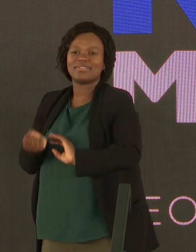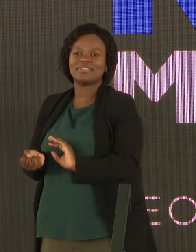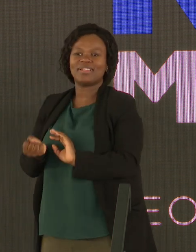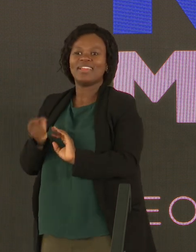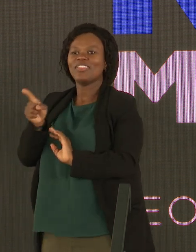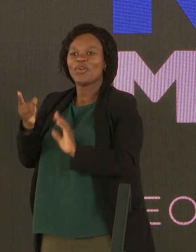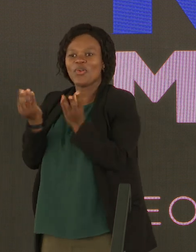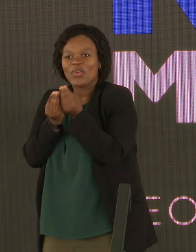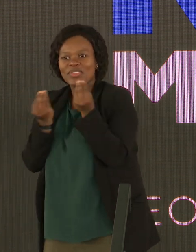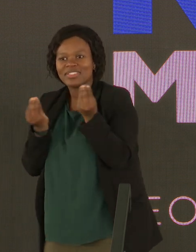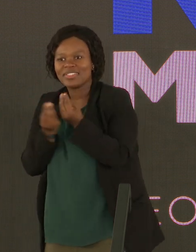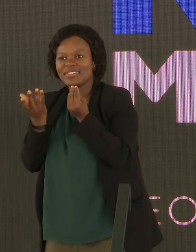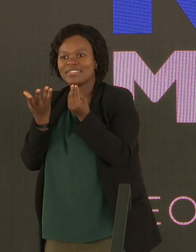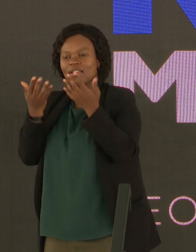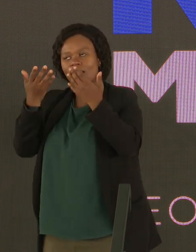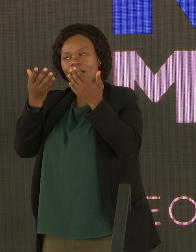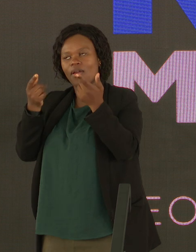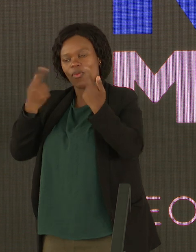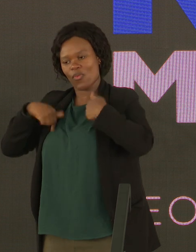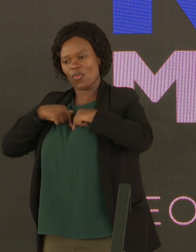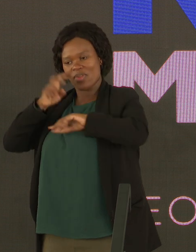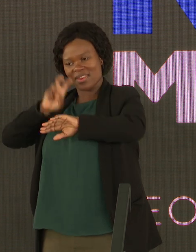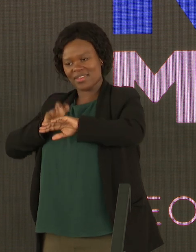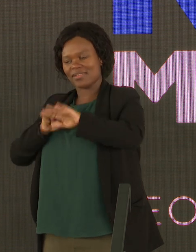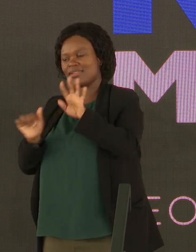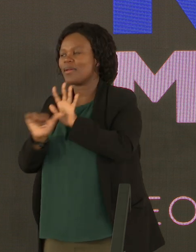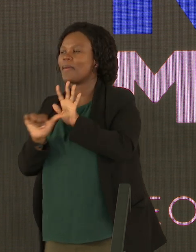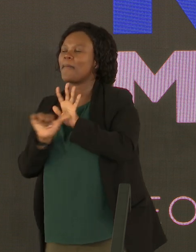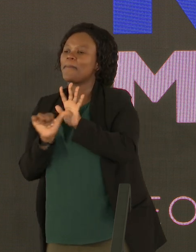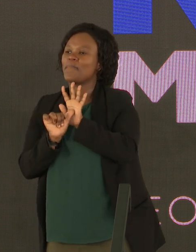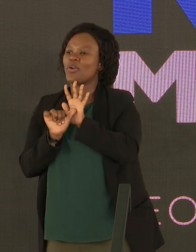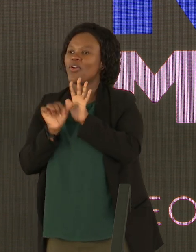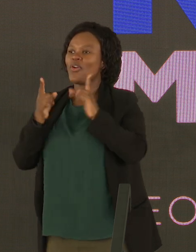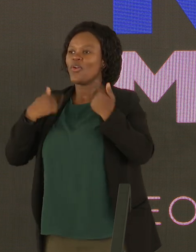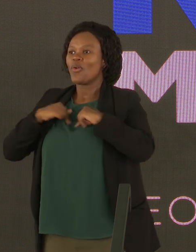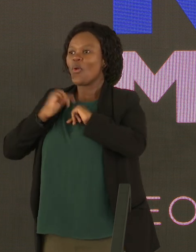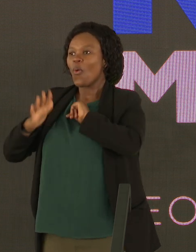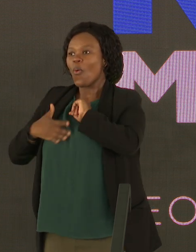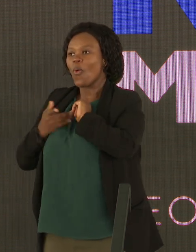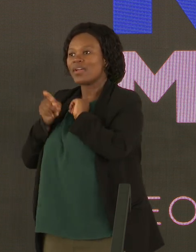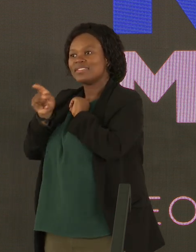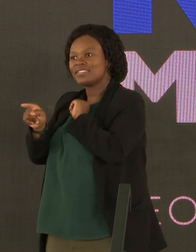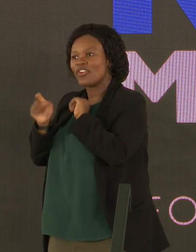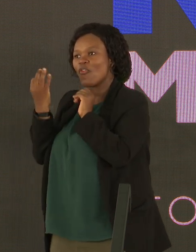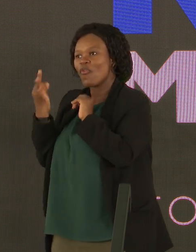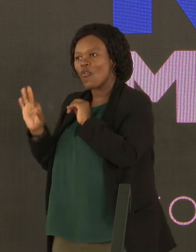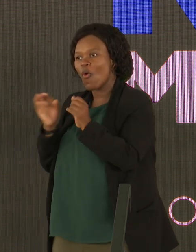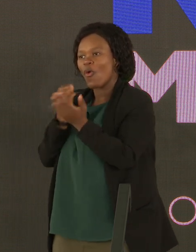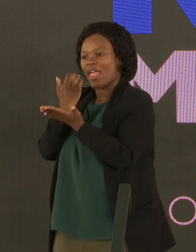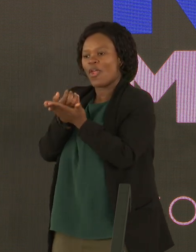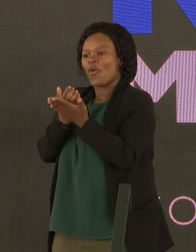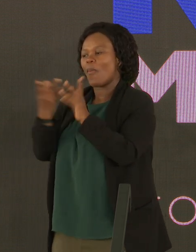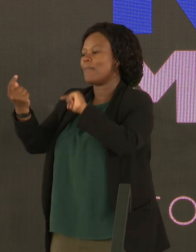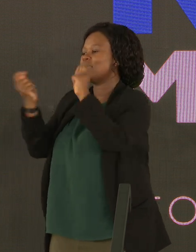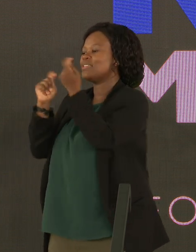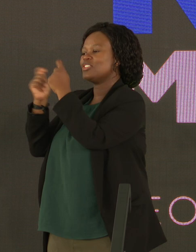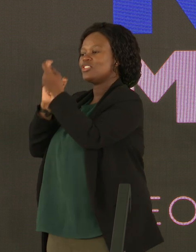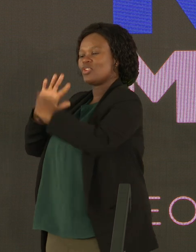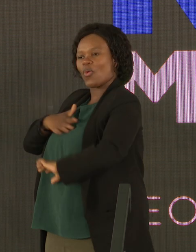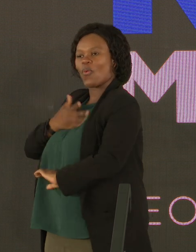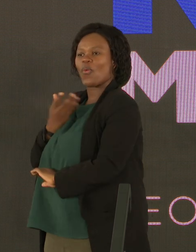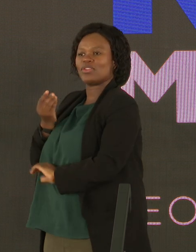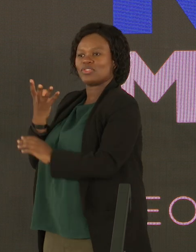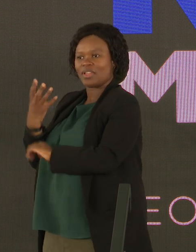So those types of interventions, I think, are quite important if we want to bring in that mass industrialization that we want to have.